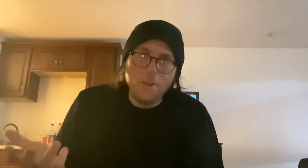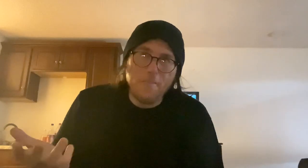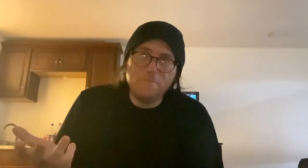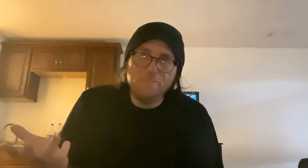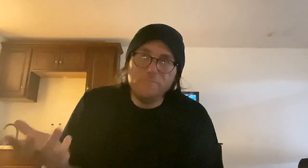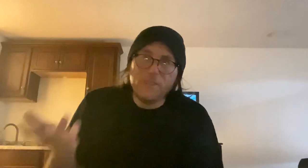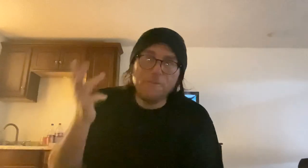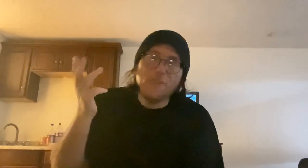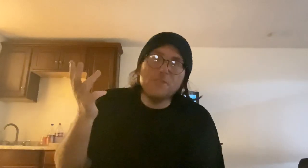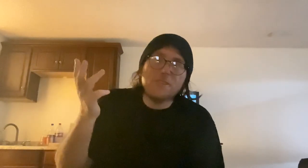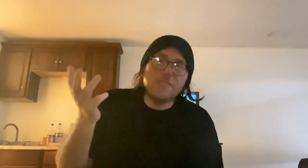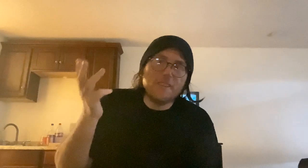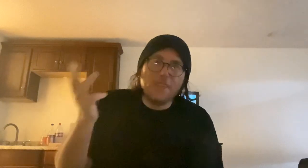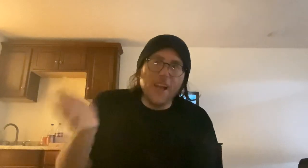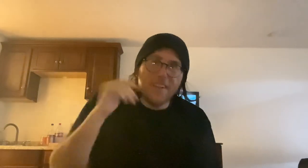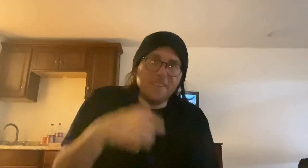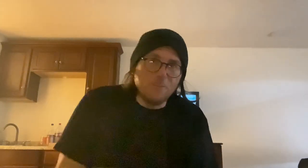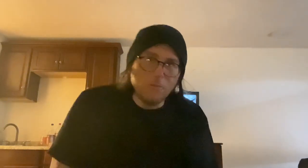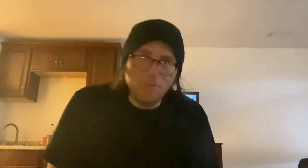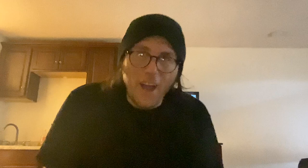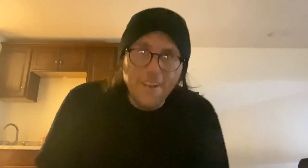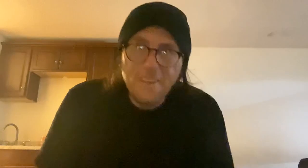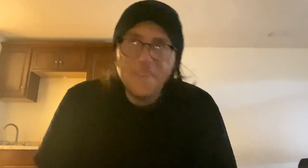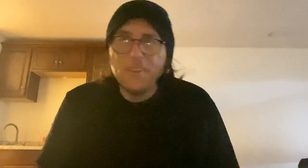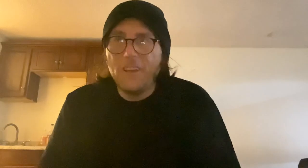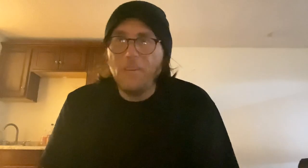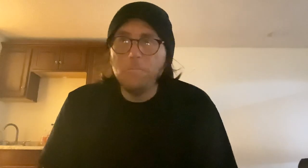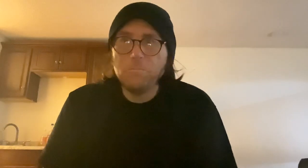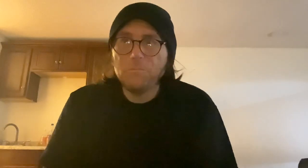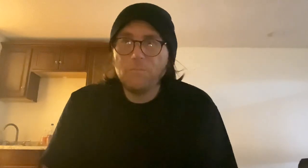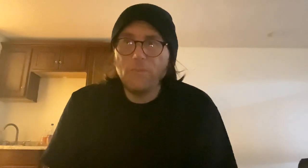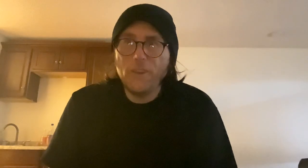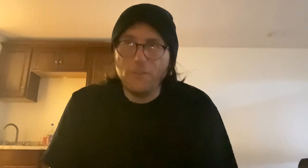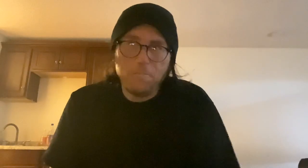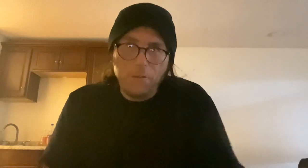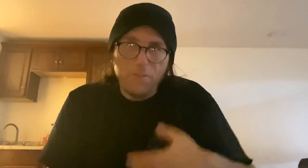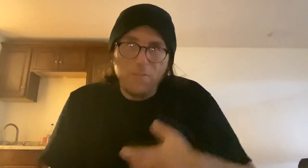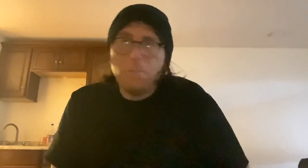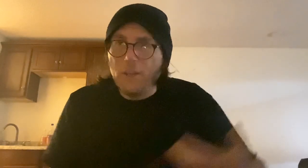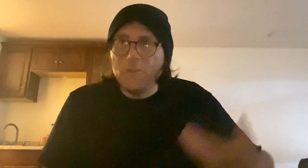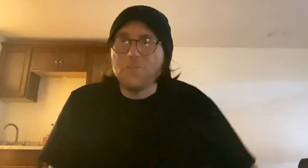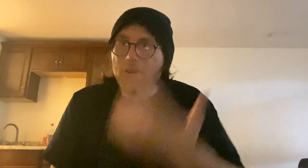field that you will find, you know. There are people that are plumbers or